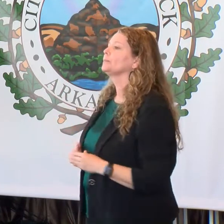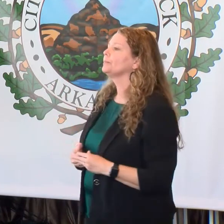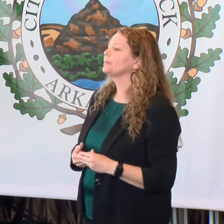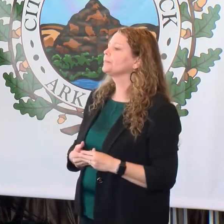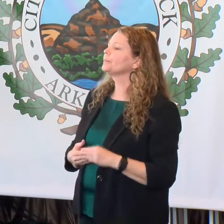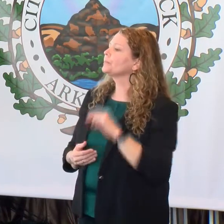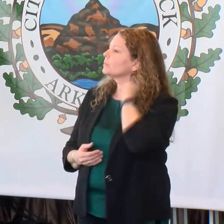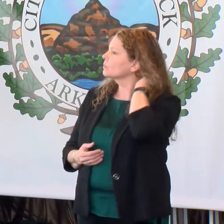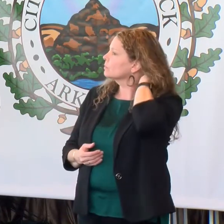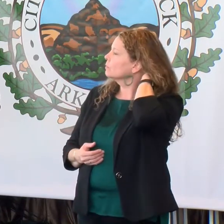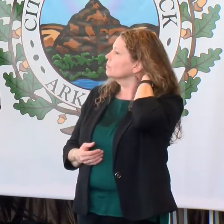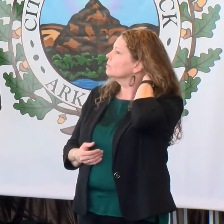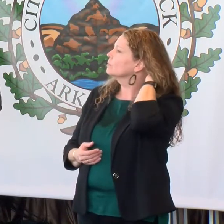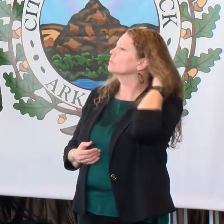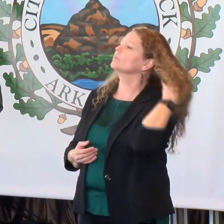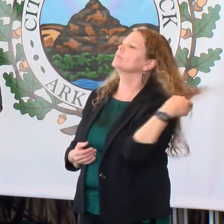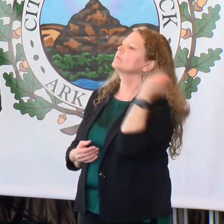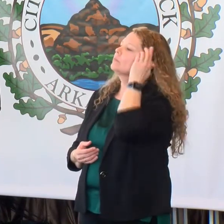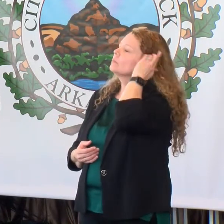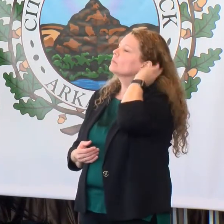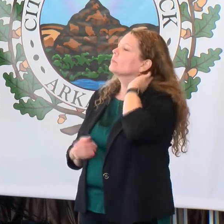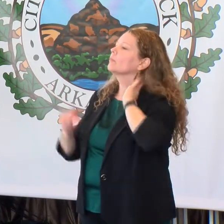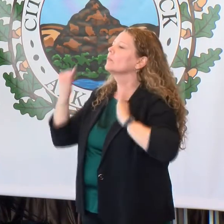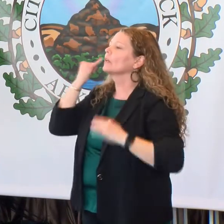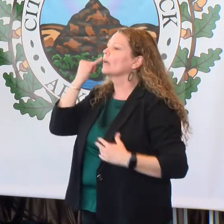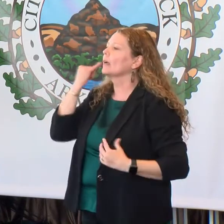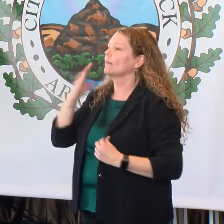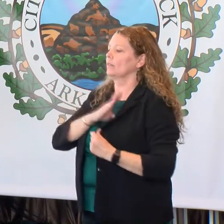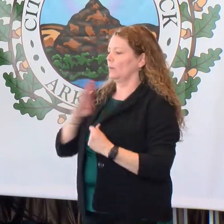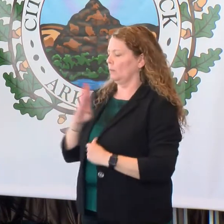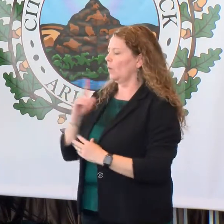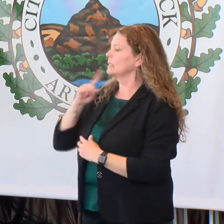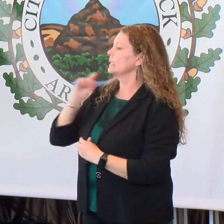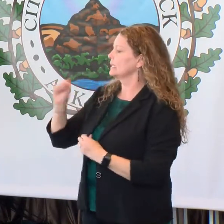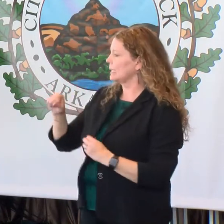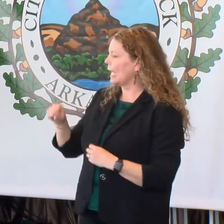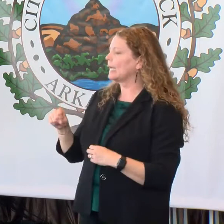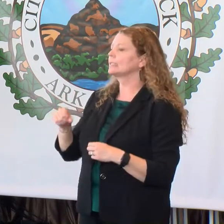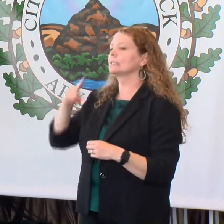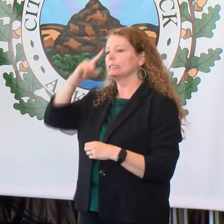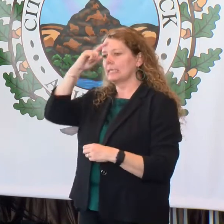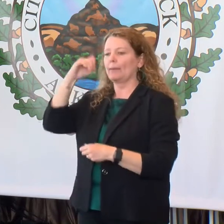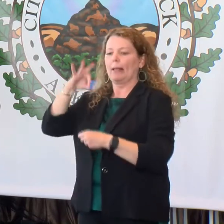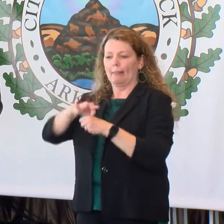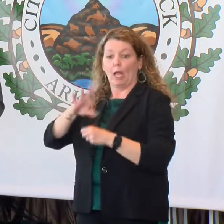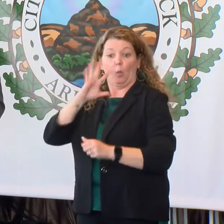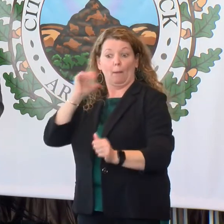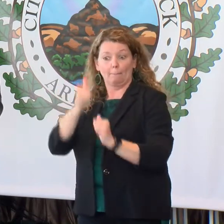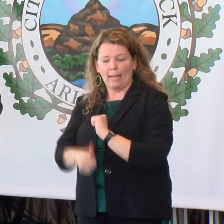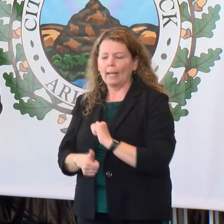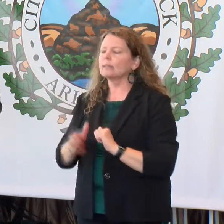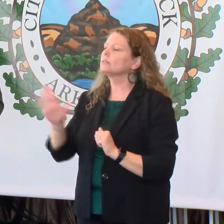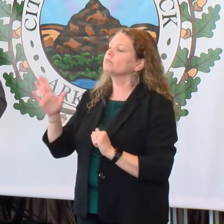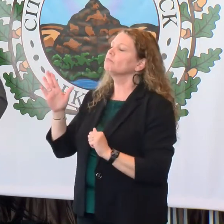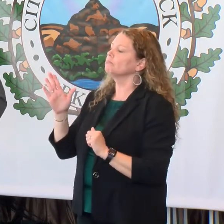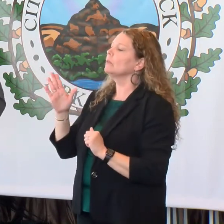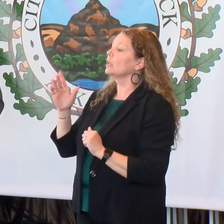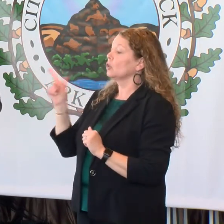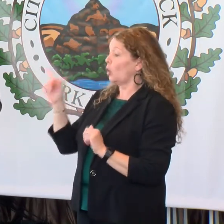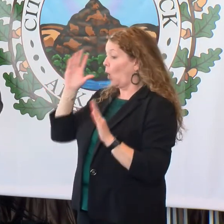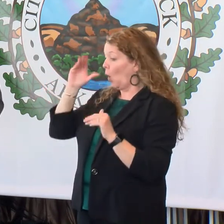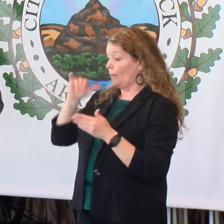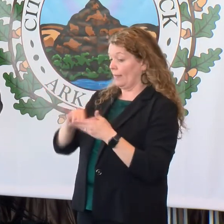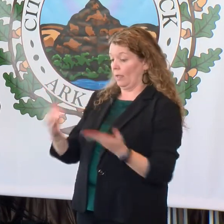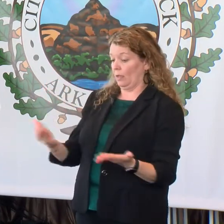all set down, let's say, you know, the board, you know, says yes to go and have the summer election and it gets passed. Are you hoping that Little Rock and that